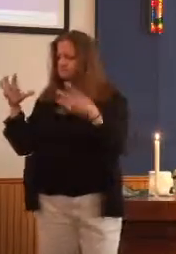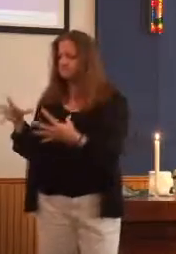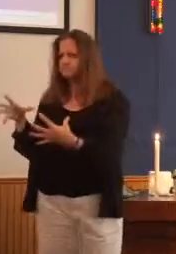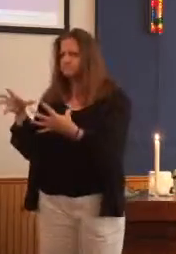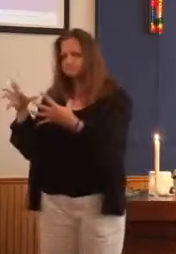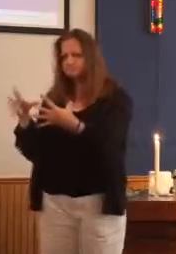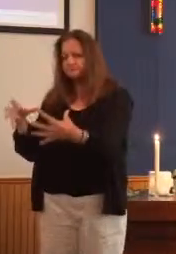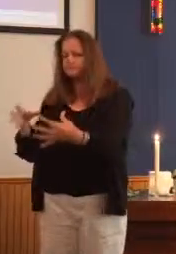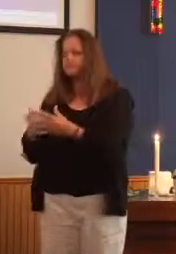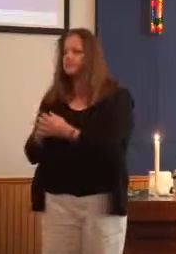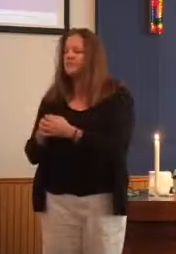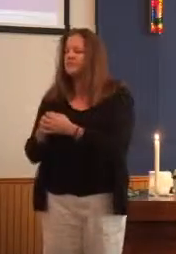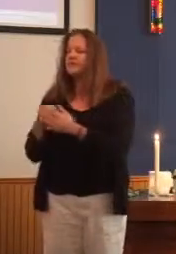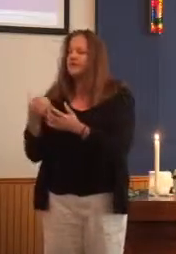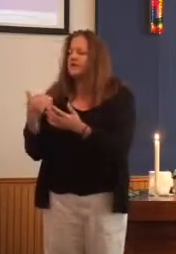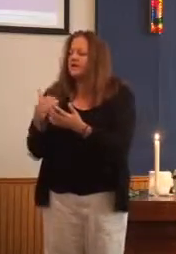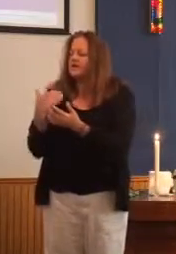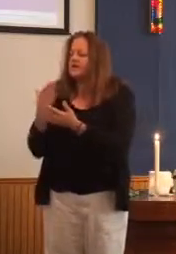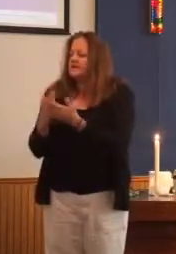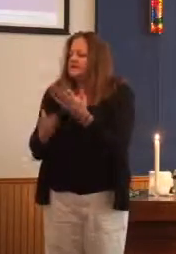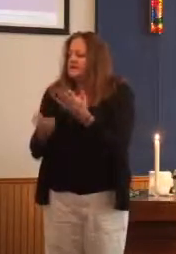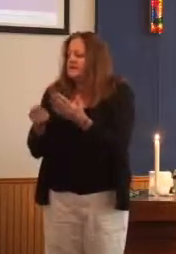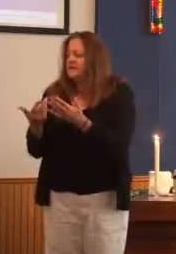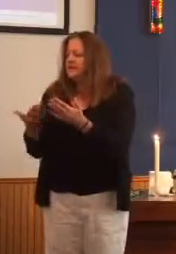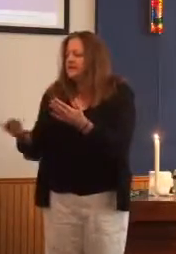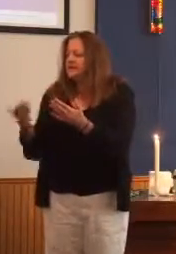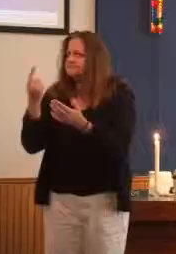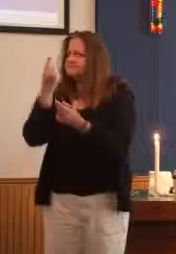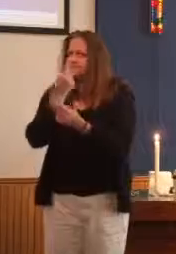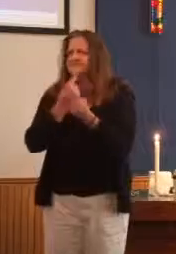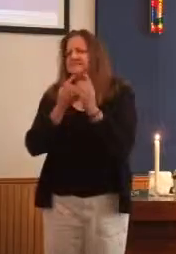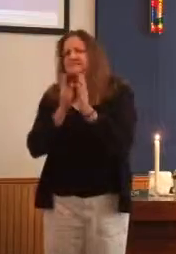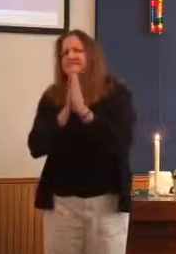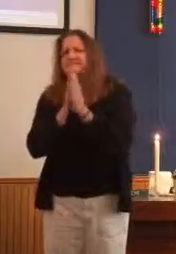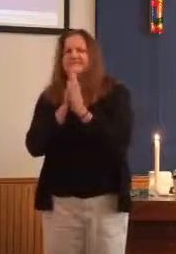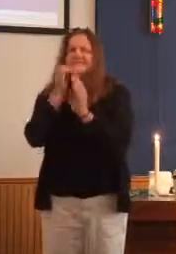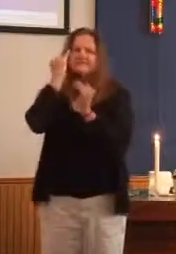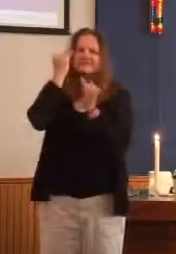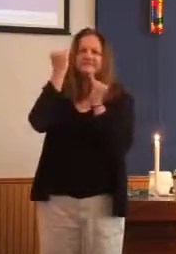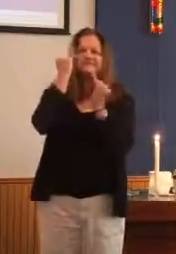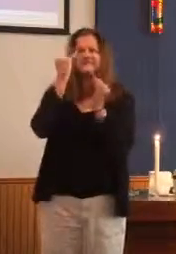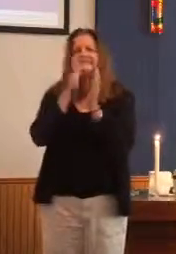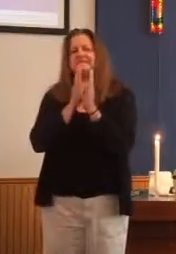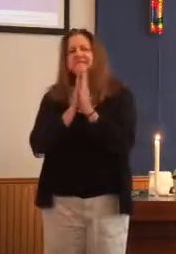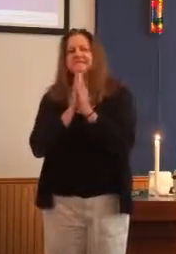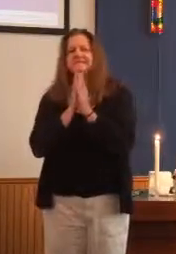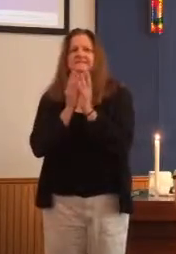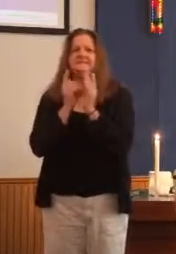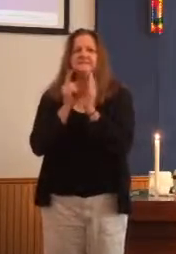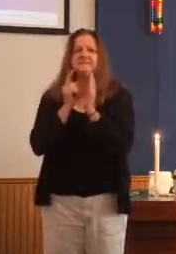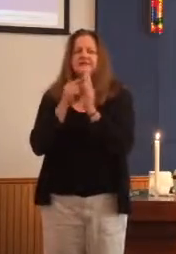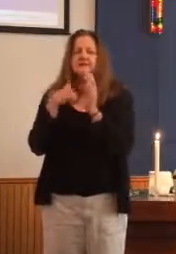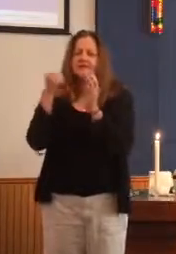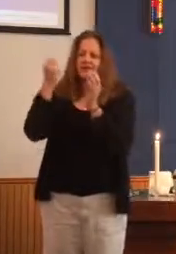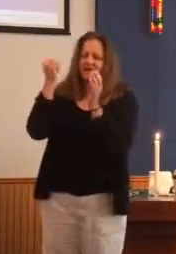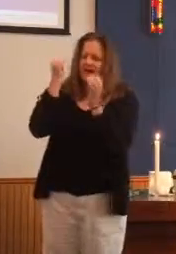gives us some little things to think about. Some ideas that we can hold in our minds. Some things to